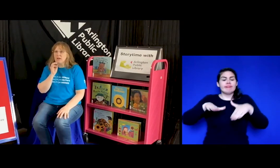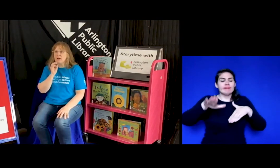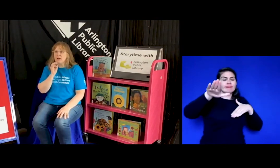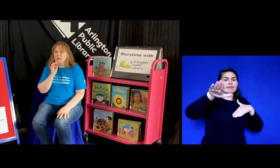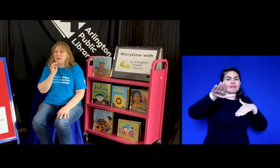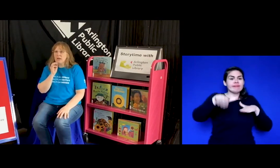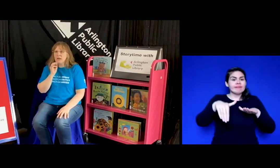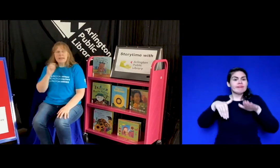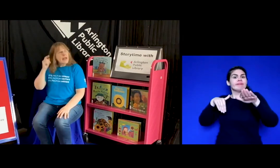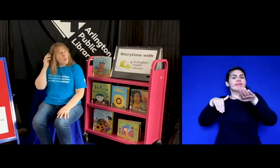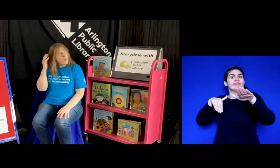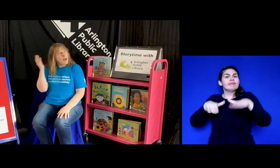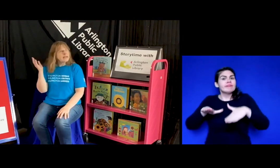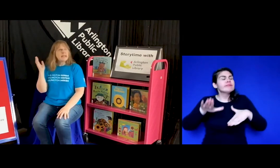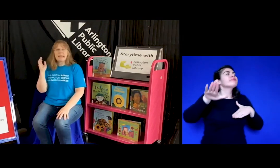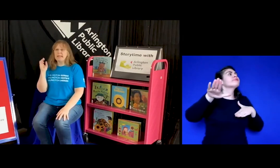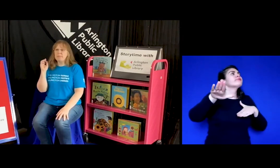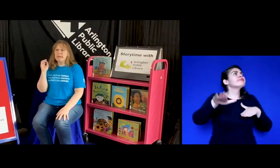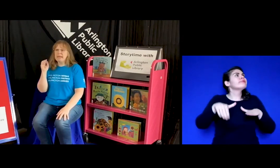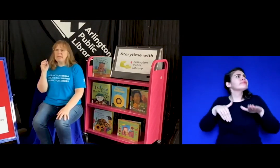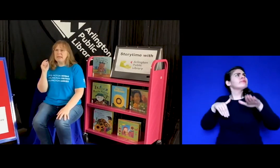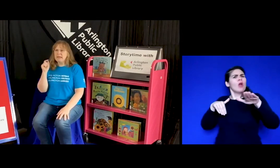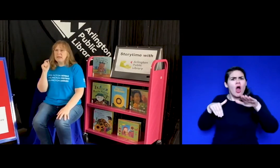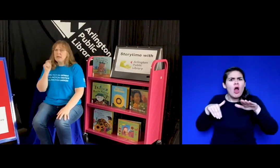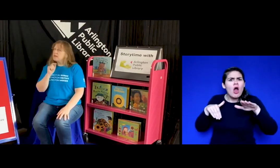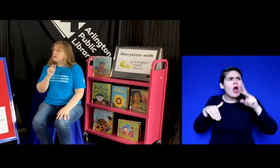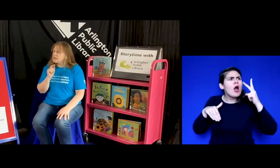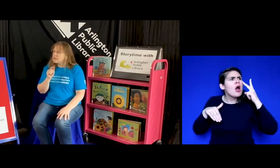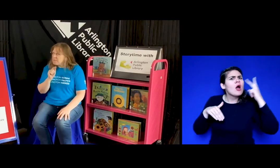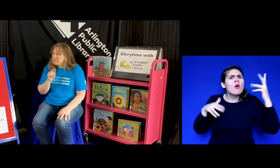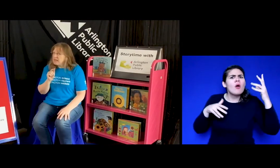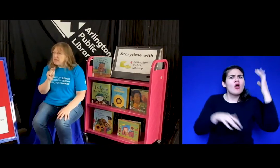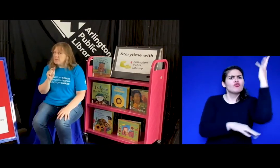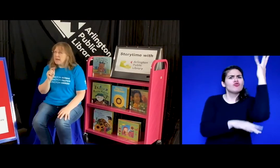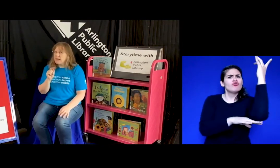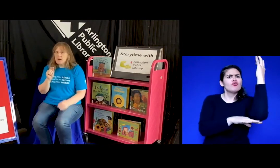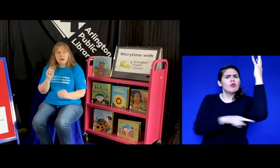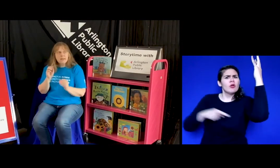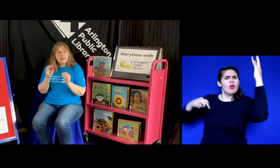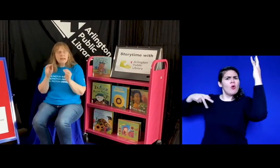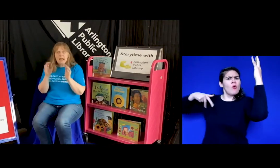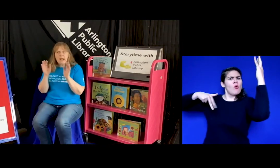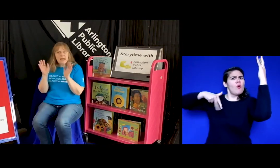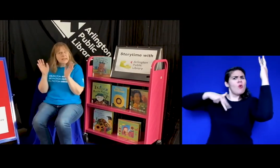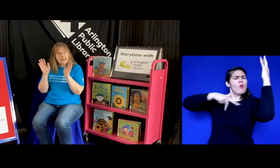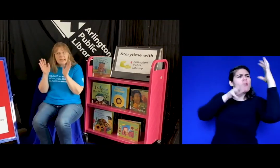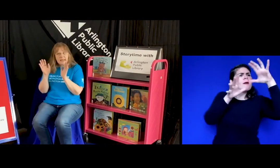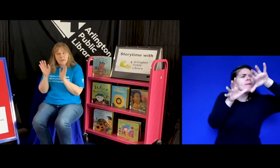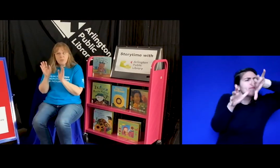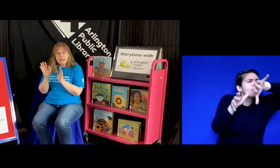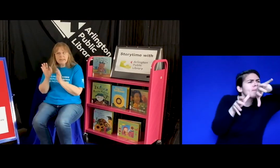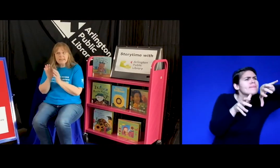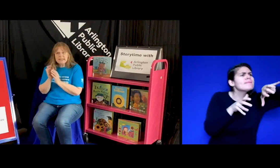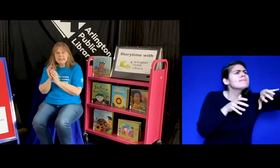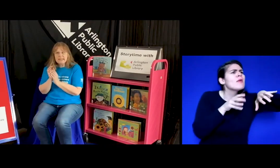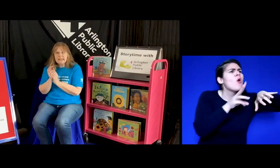now what can it be there's something in my garden that i can't really see